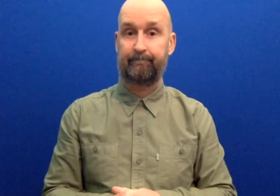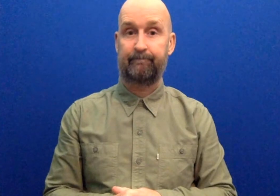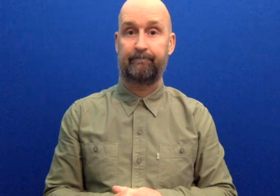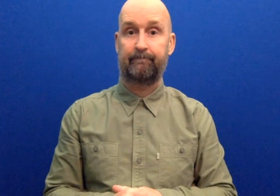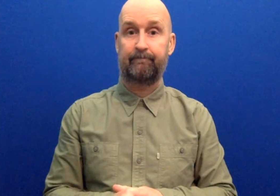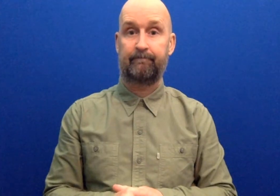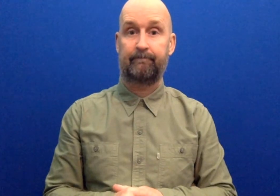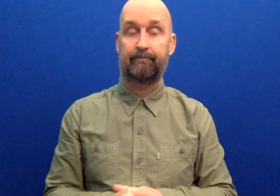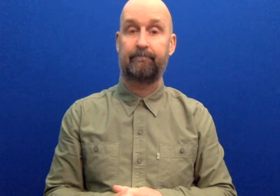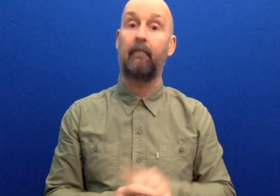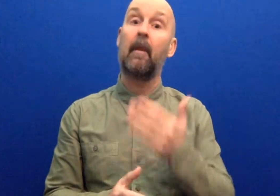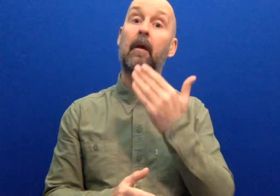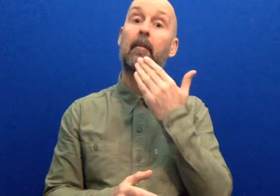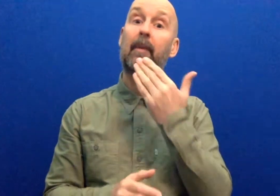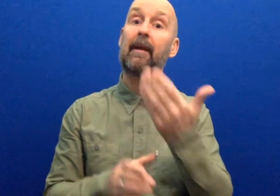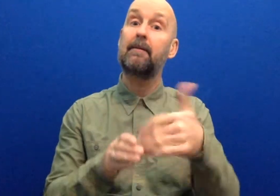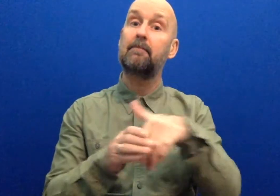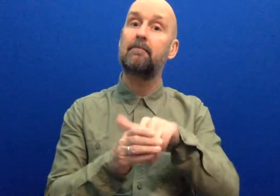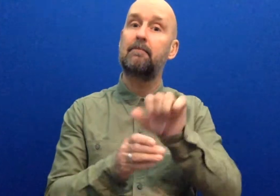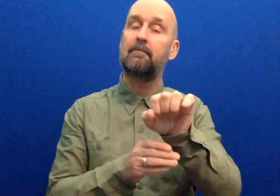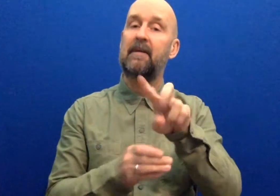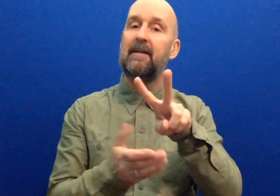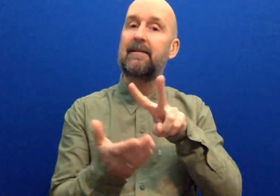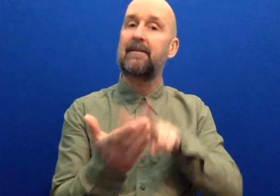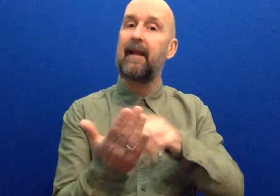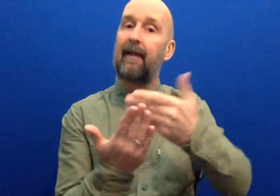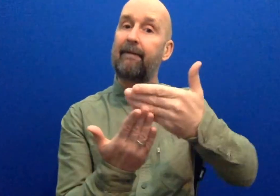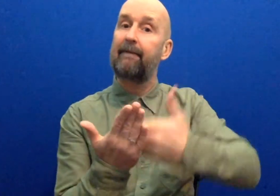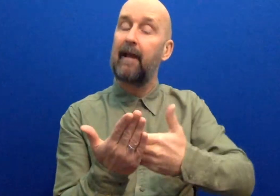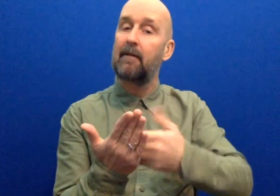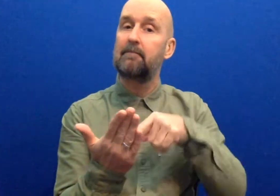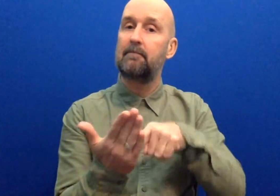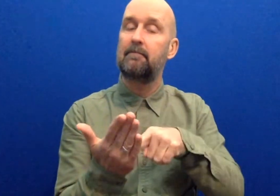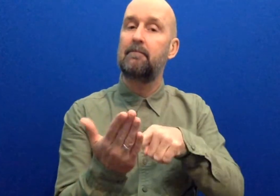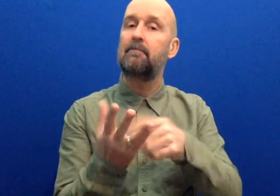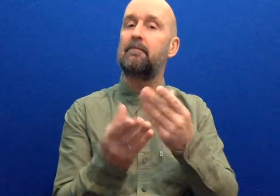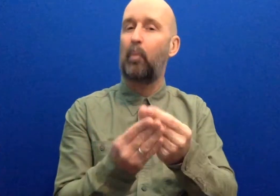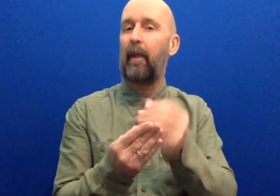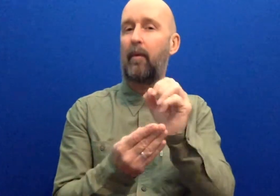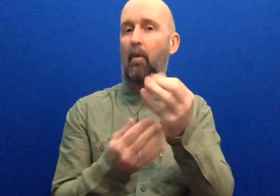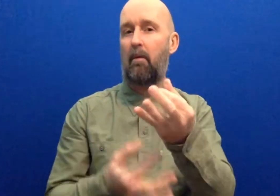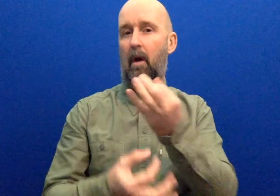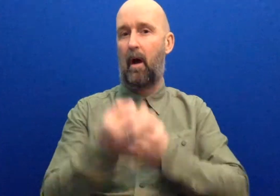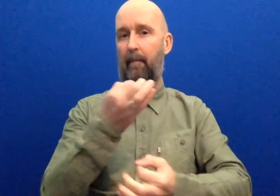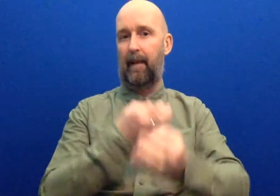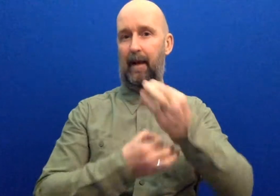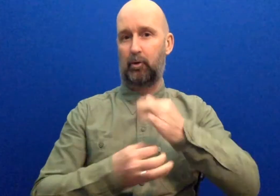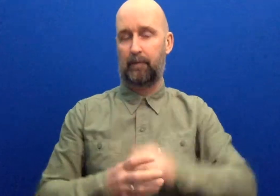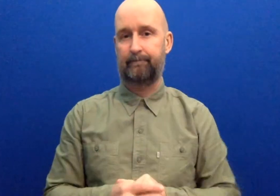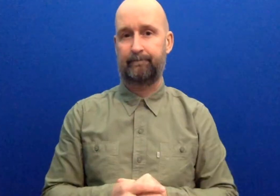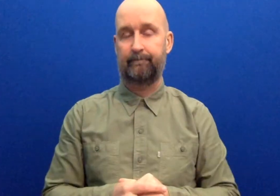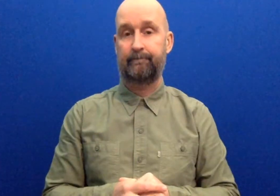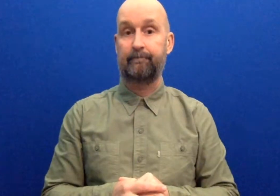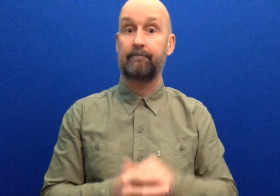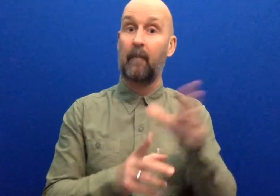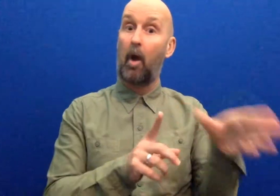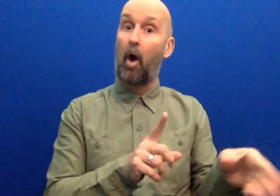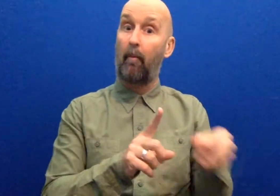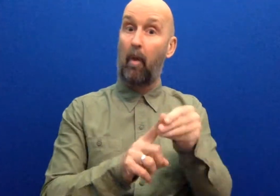Please include a recent copy of your CV with this application. You can upload it here or